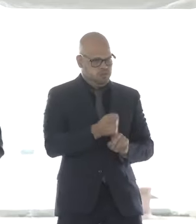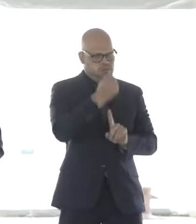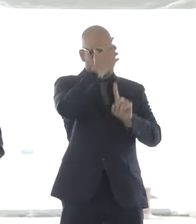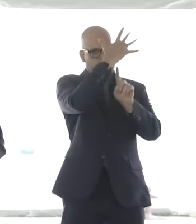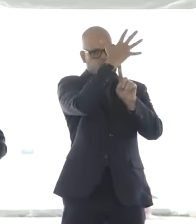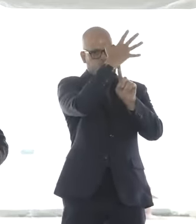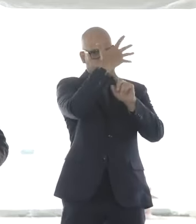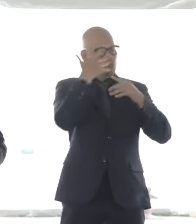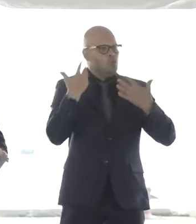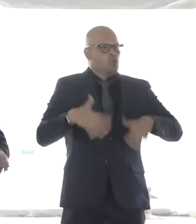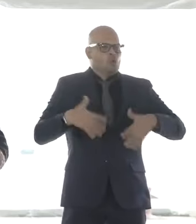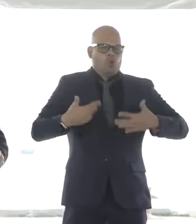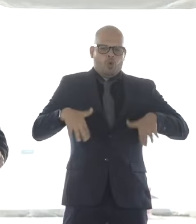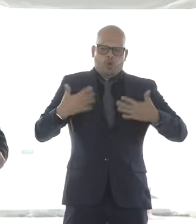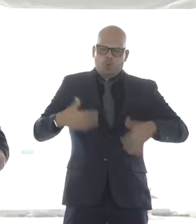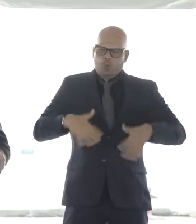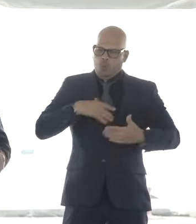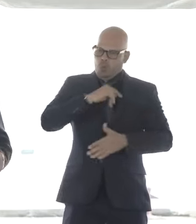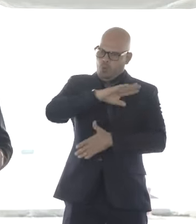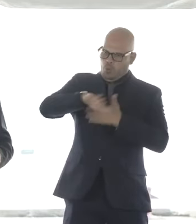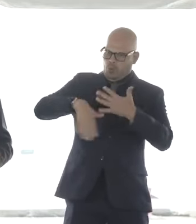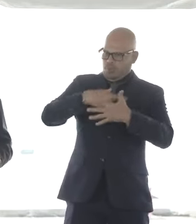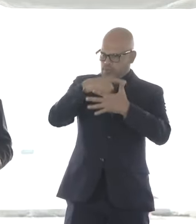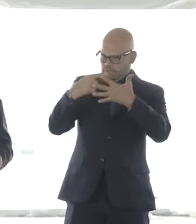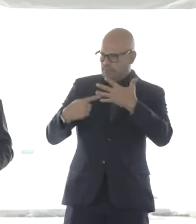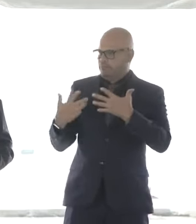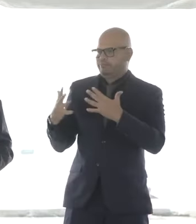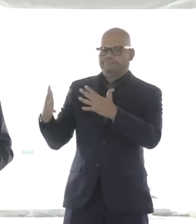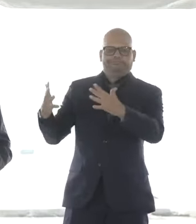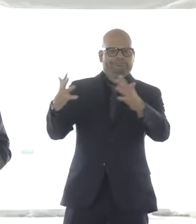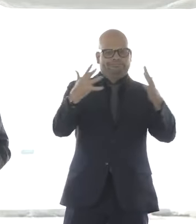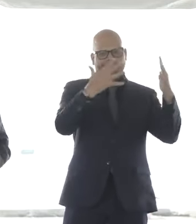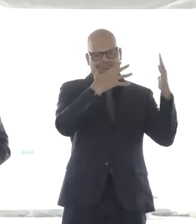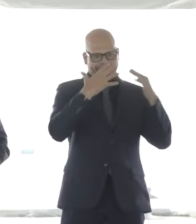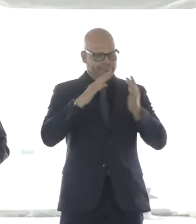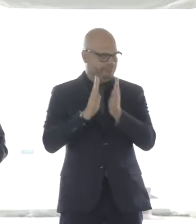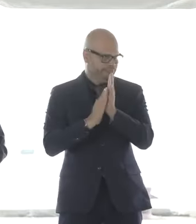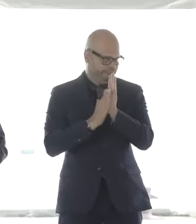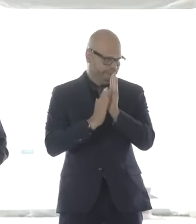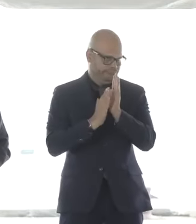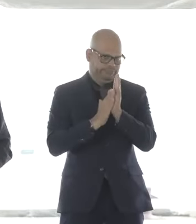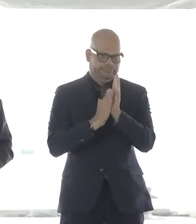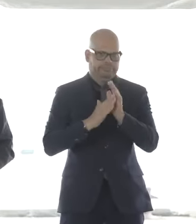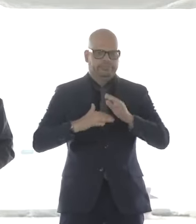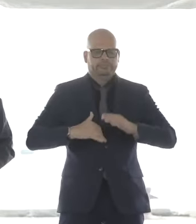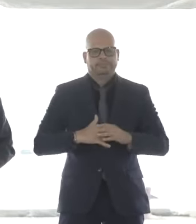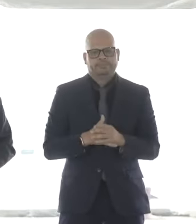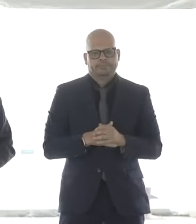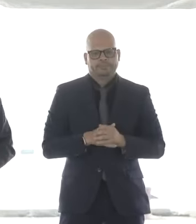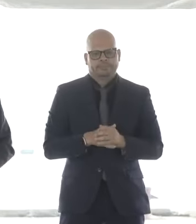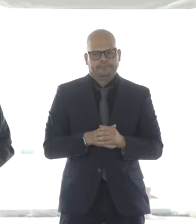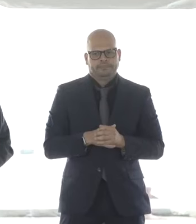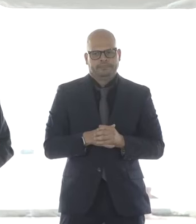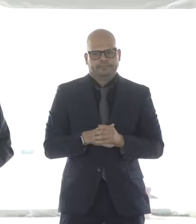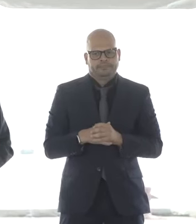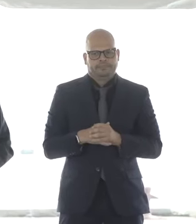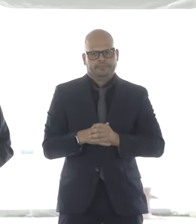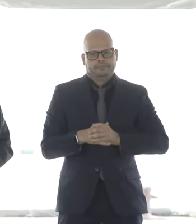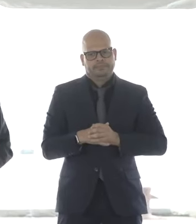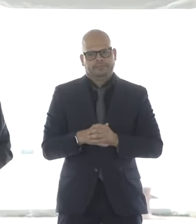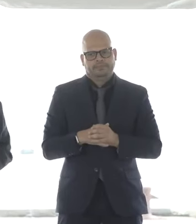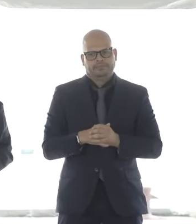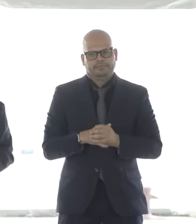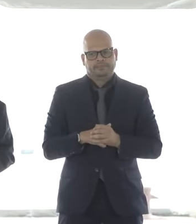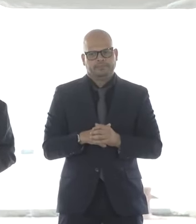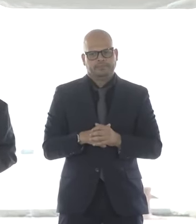all. Salem's story has,